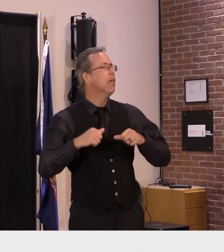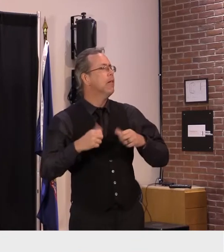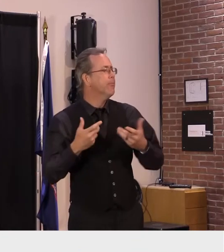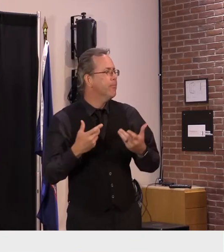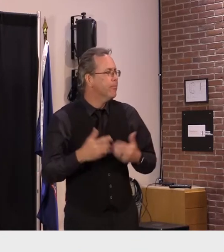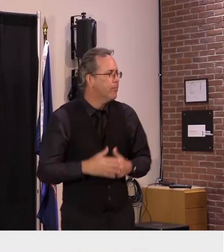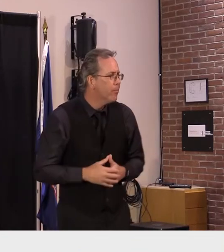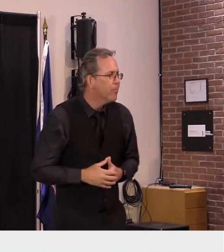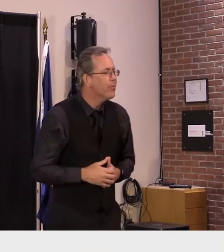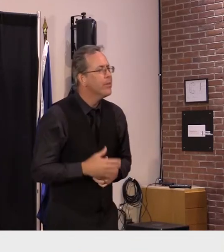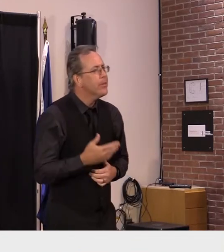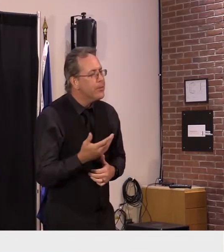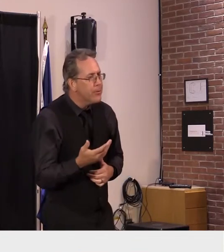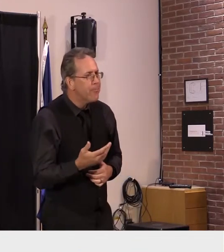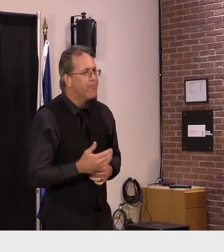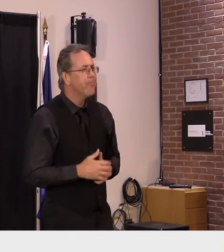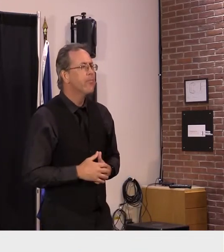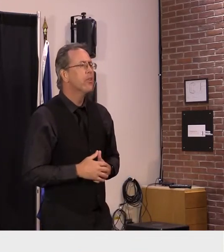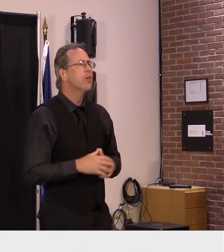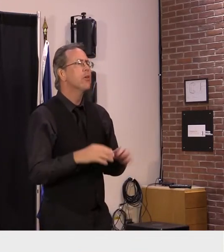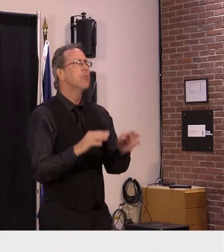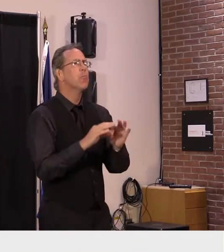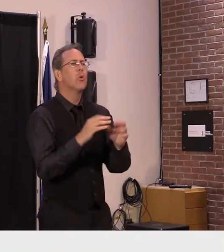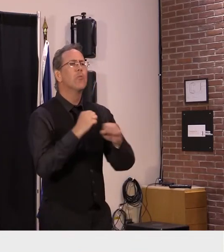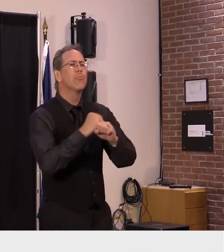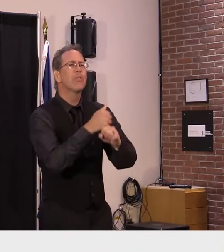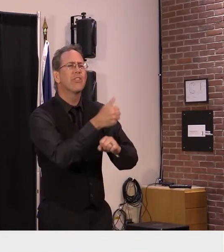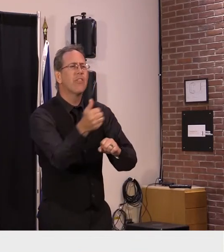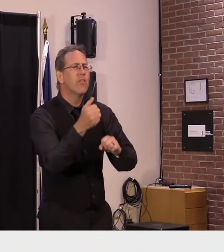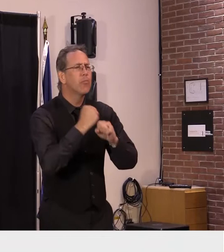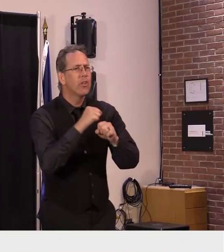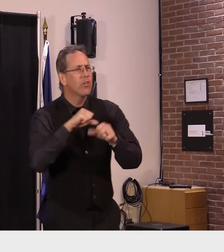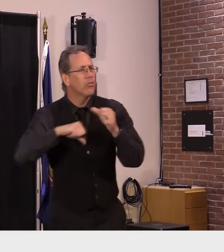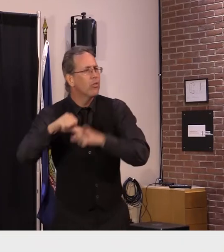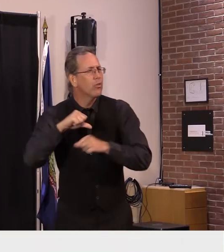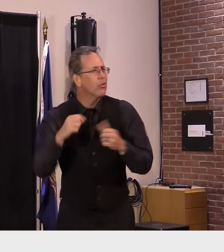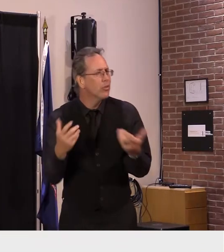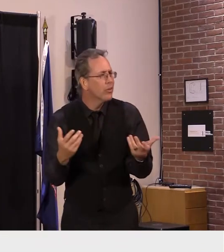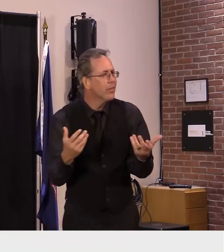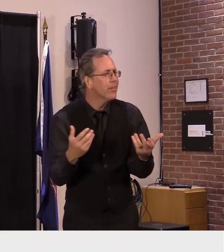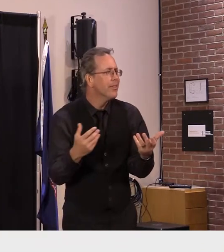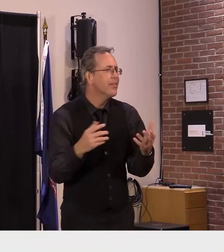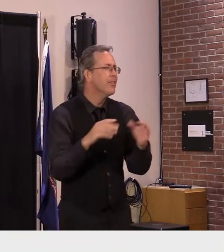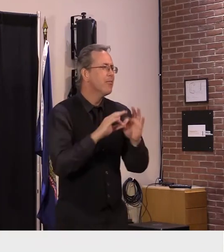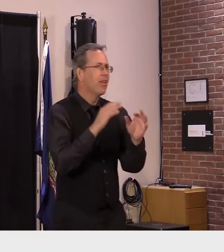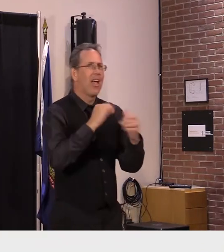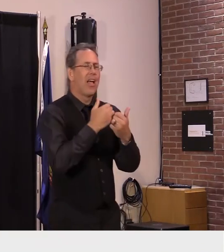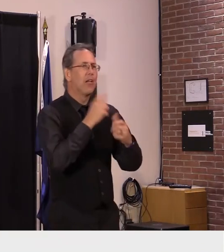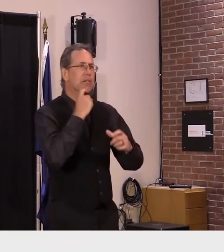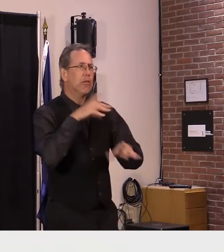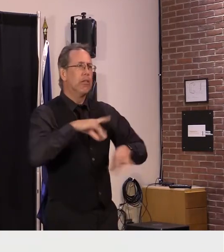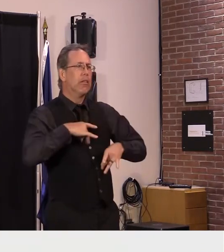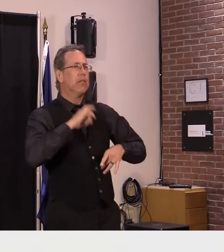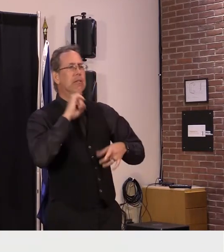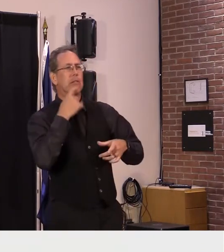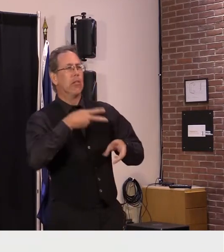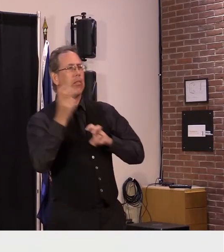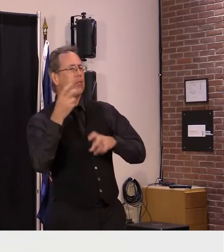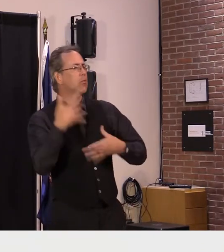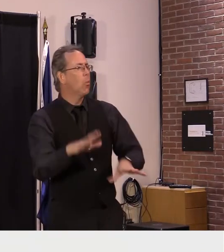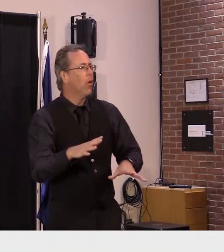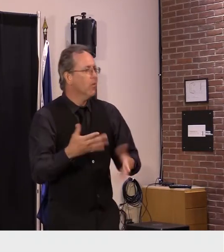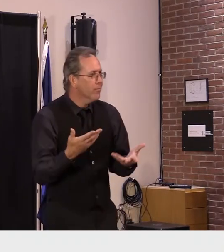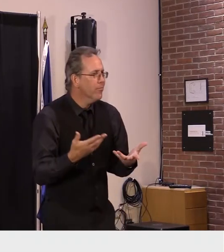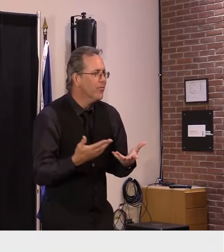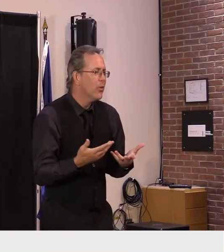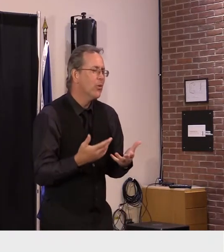again we want them to be protected from those more severe outcomes so that is the message i would be giving people today